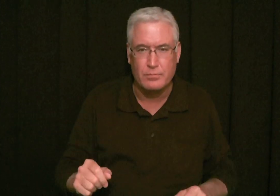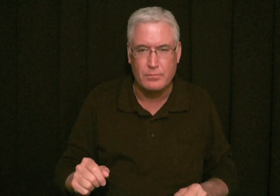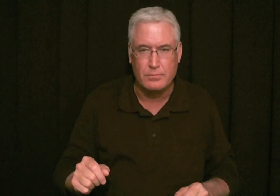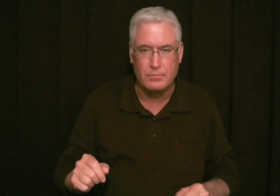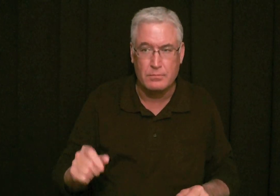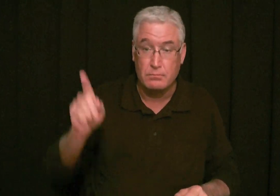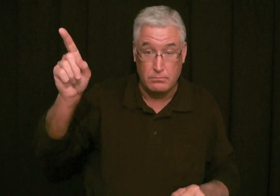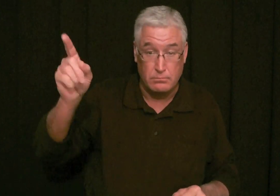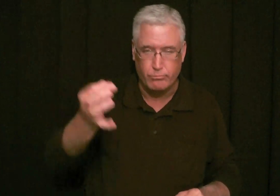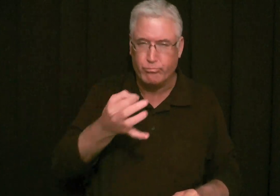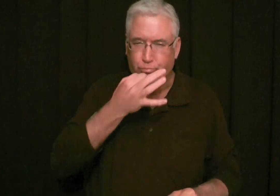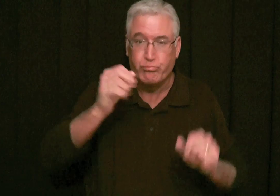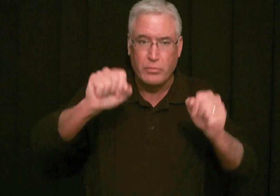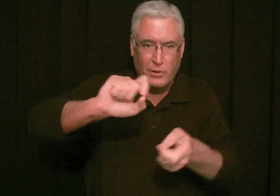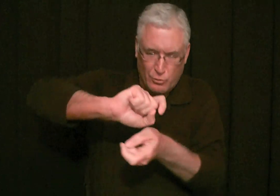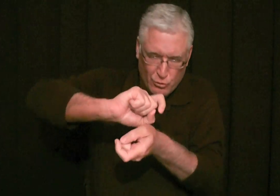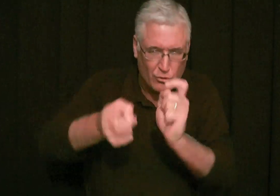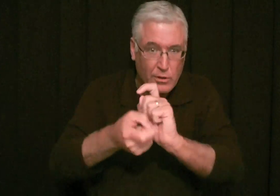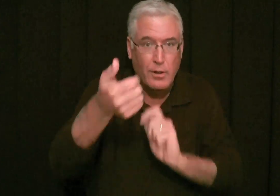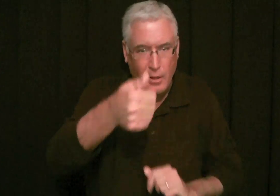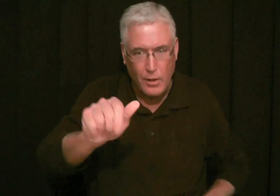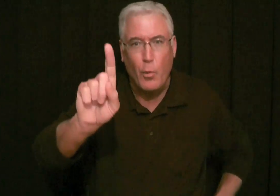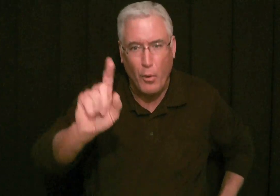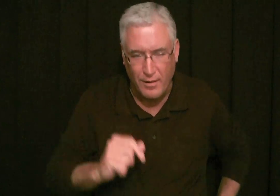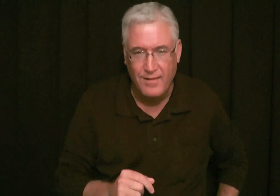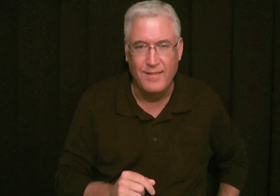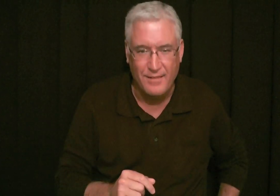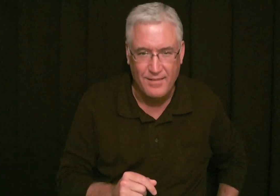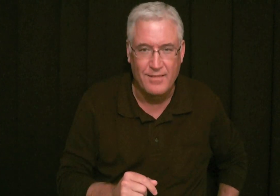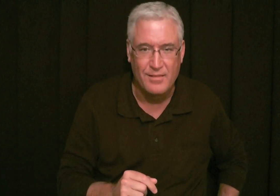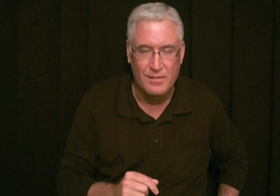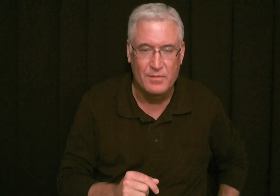is sovereign. God can change anyone.